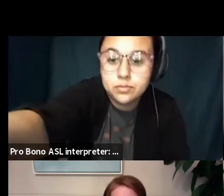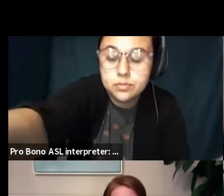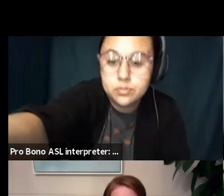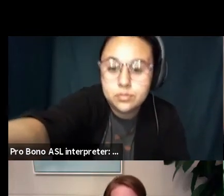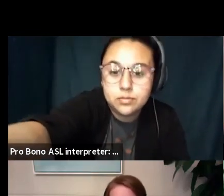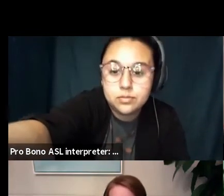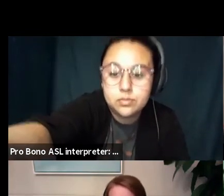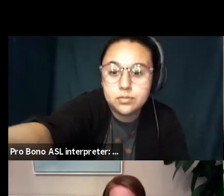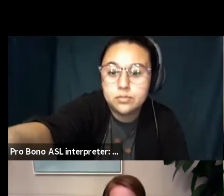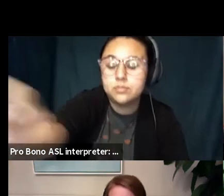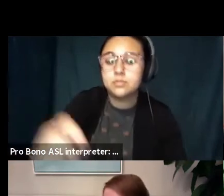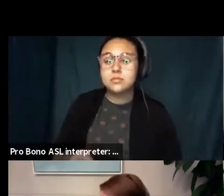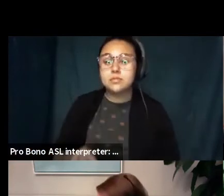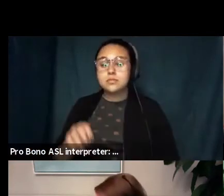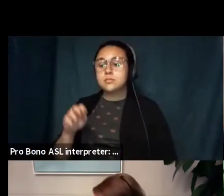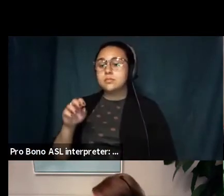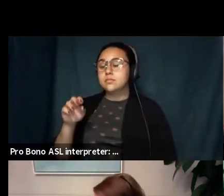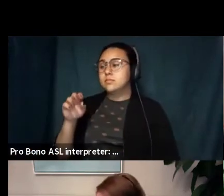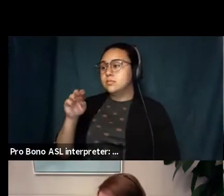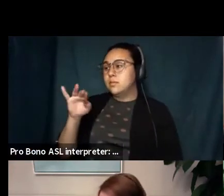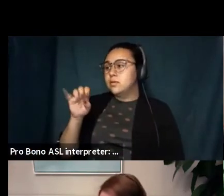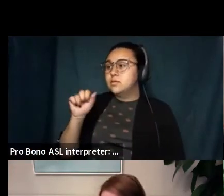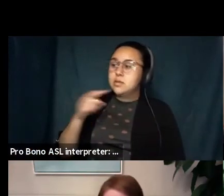anybody else want to jump in and answer that question